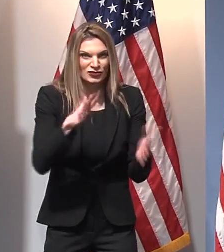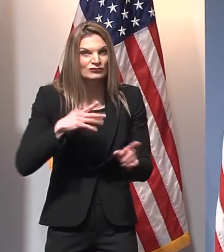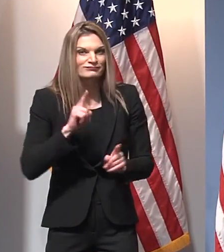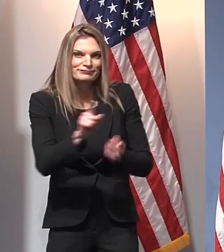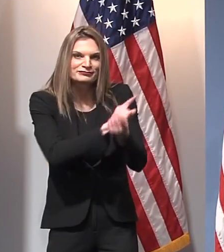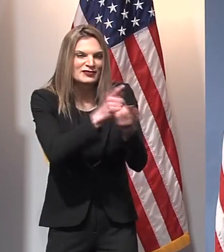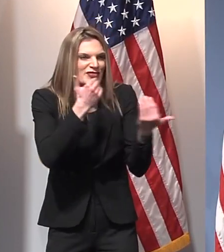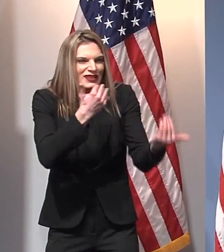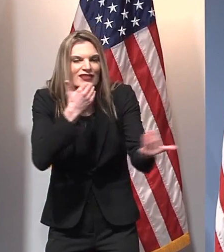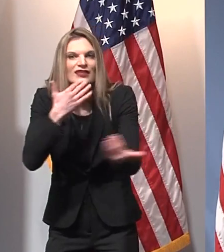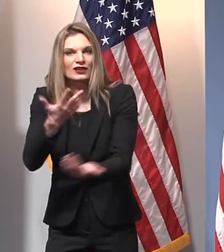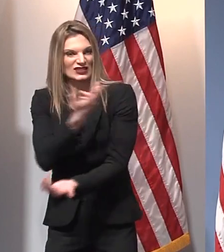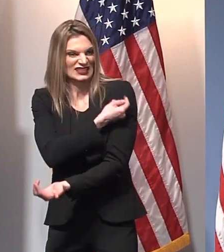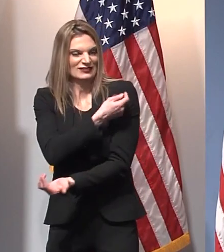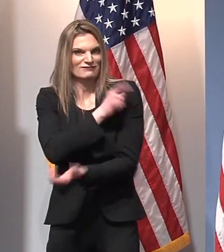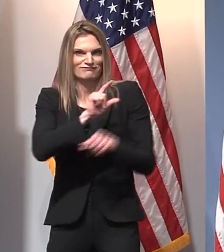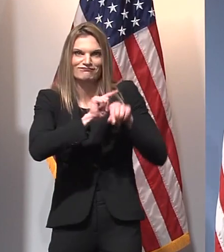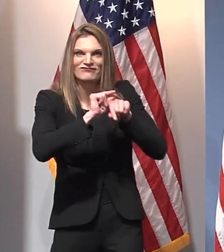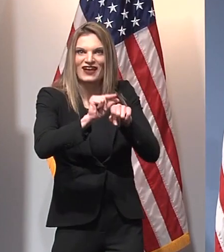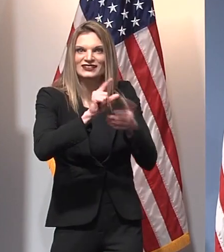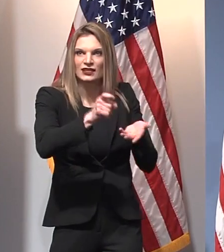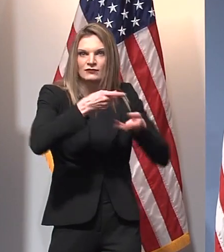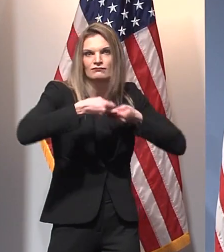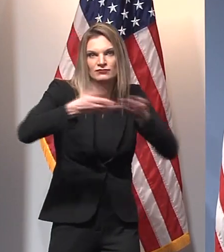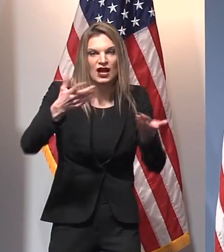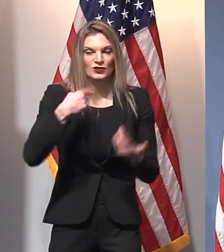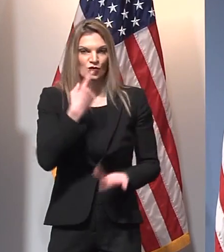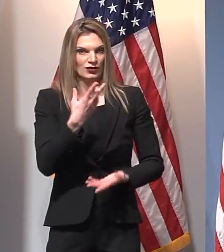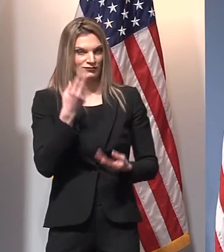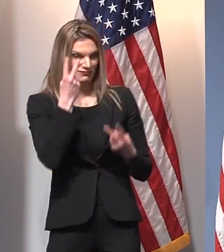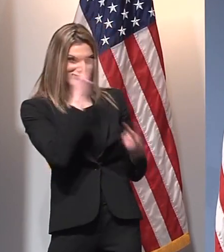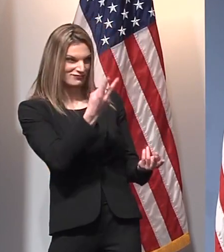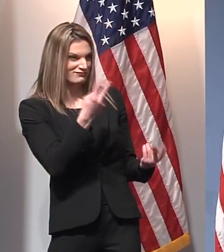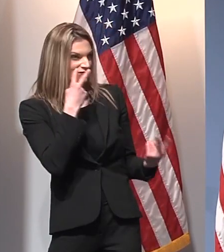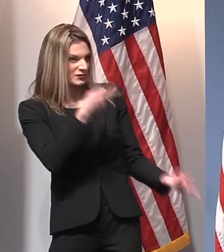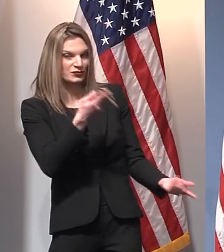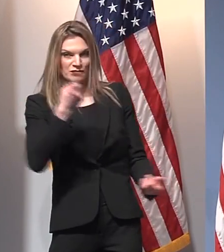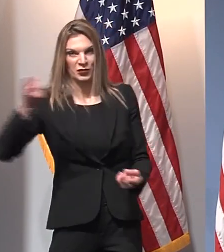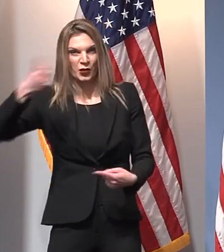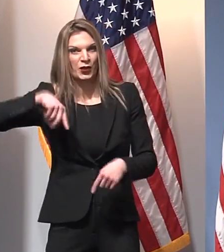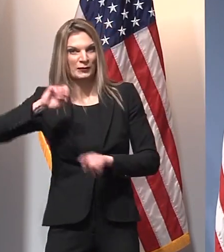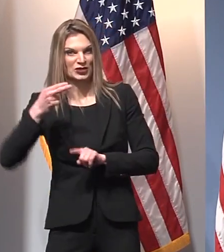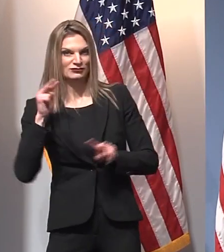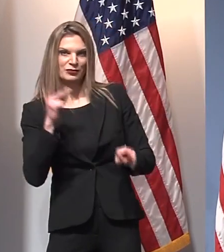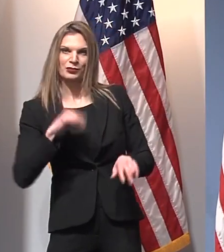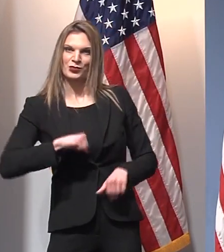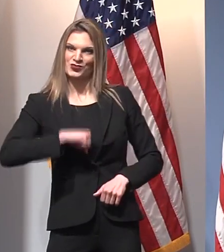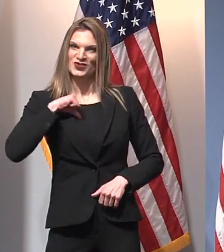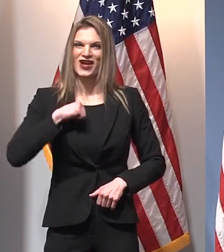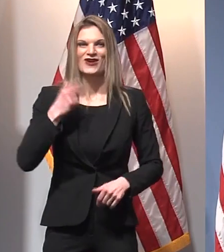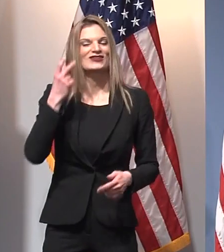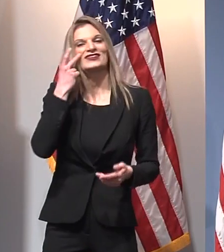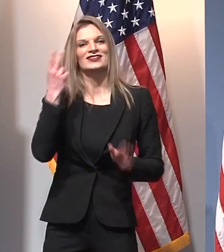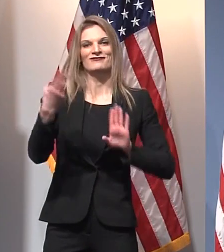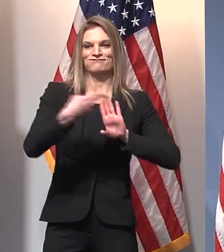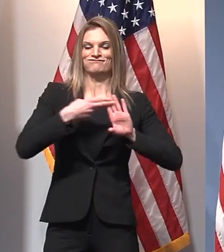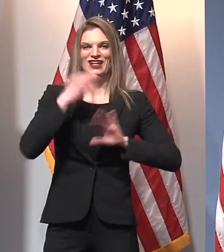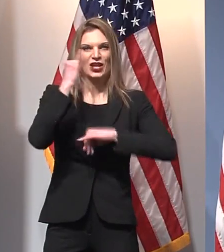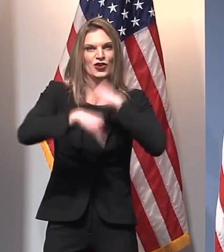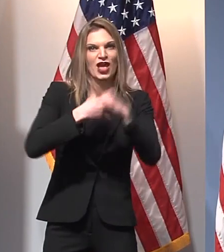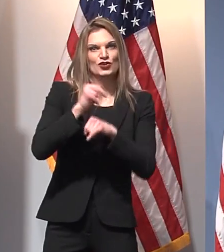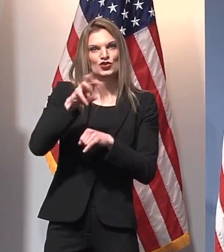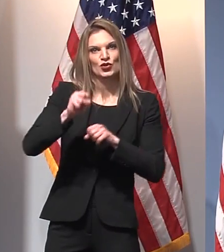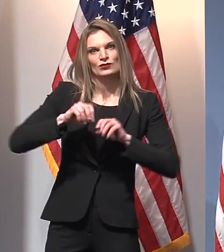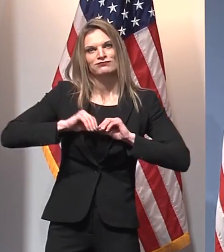hard to deliver these vaccines. And I told them how proud all Michiganders were when we saw Pfizer highlighted on the international